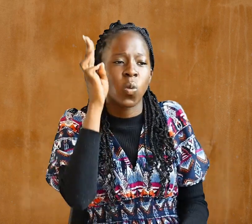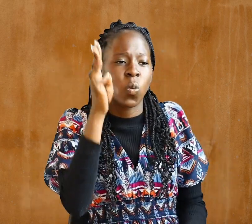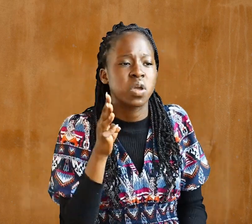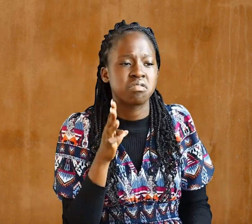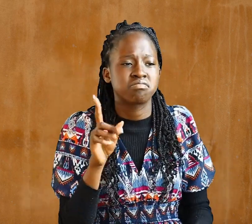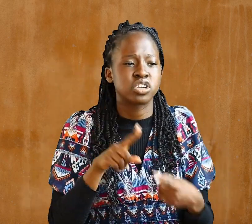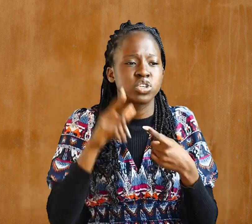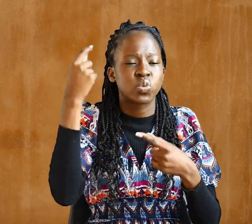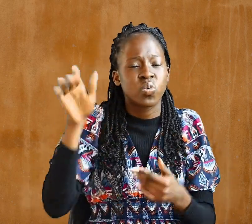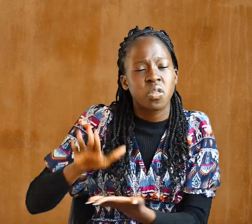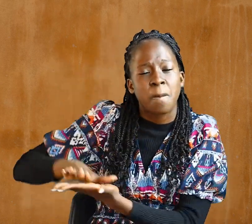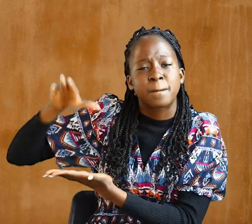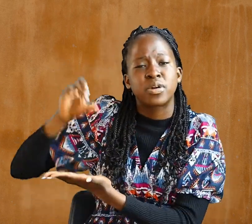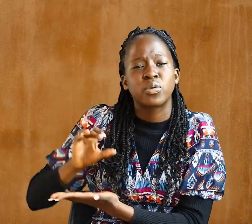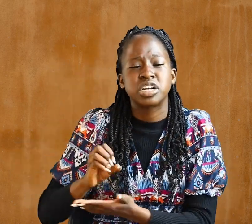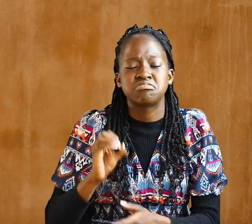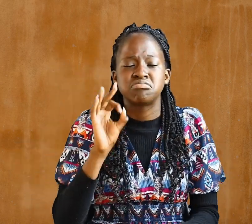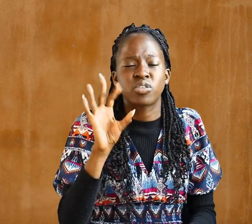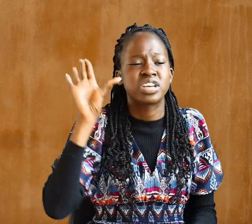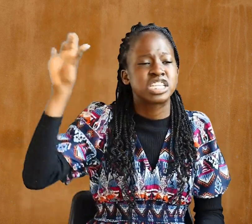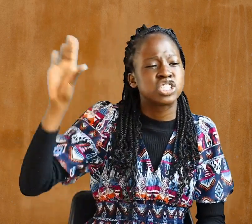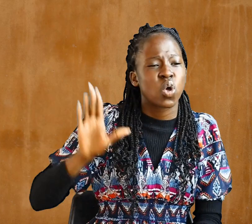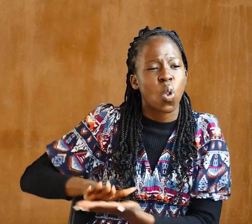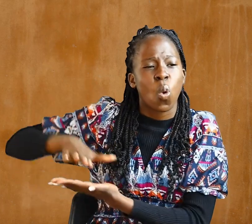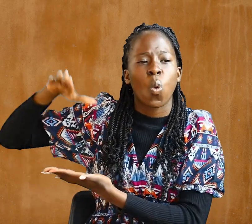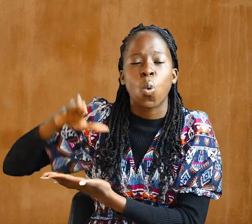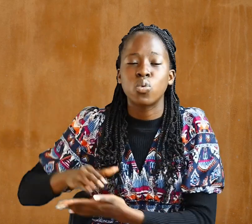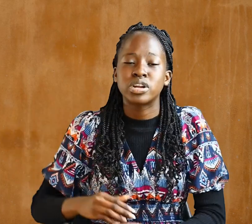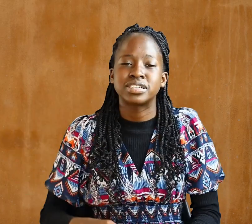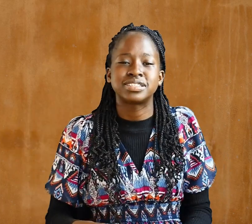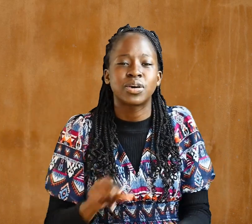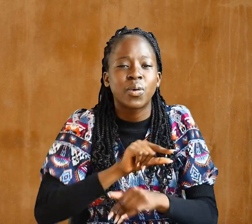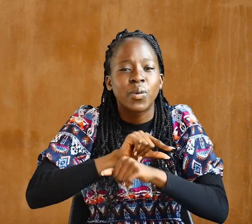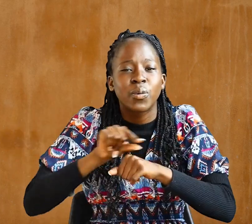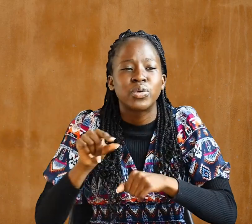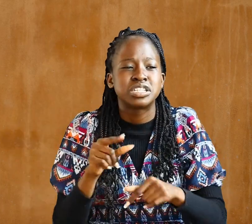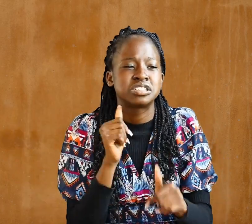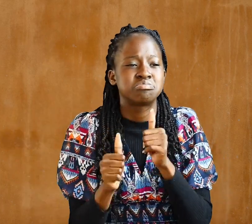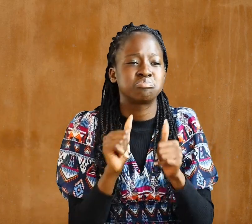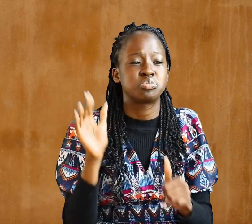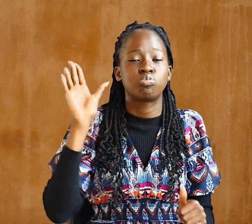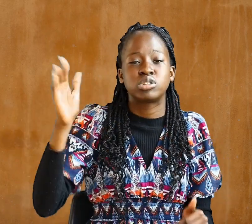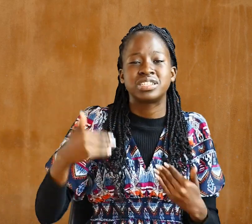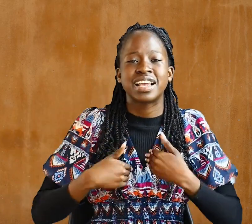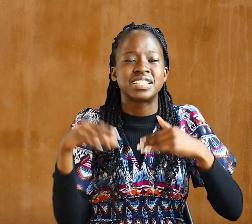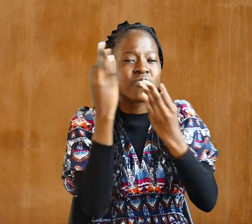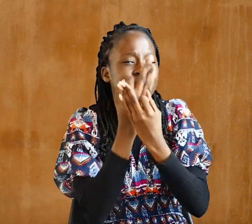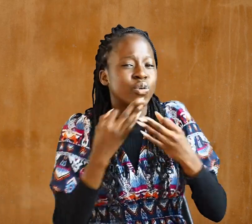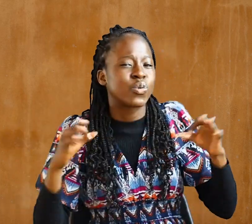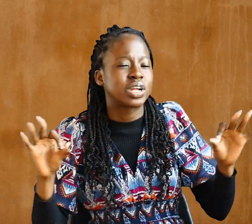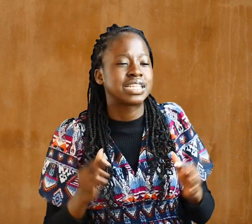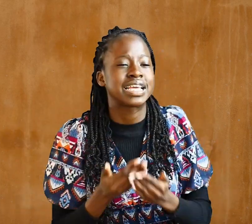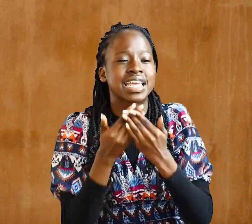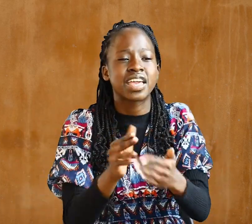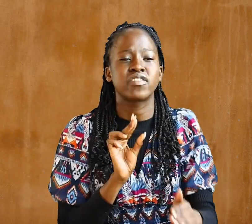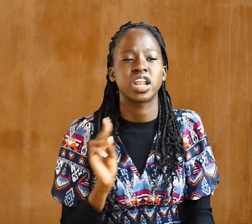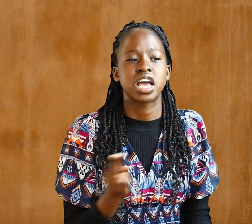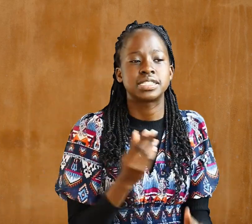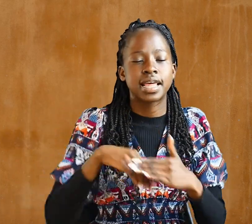to the praise of his glorious grace, which he has freely given us in the one he